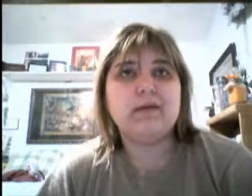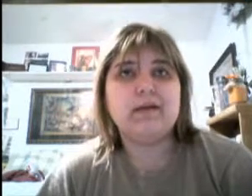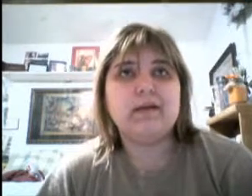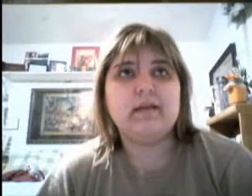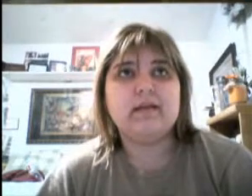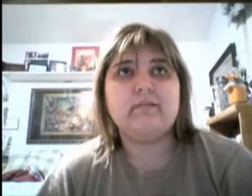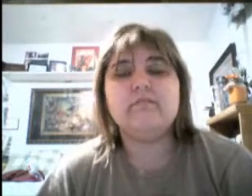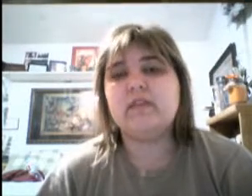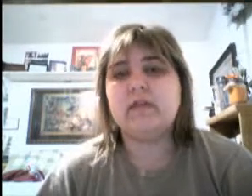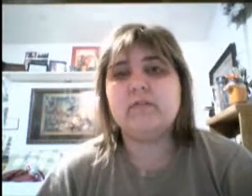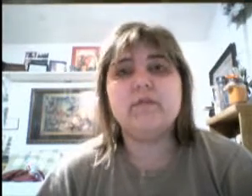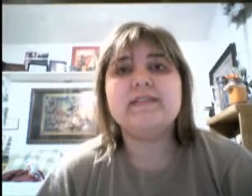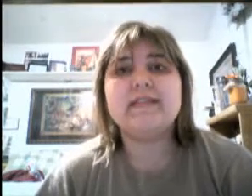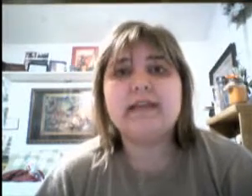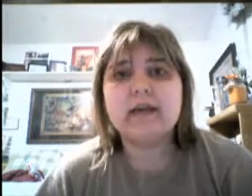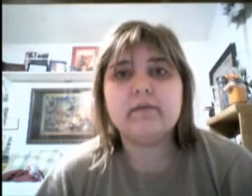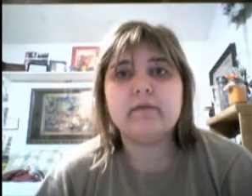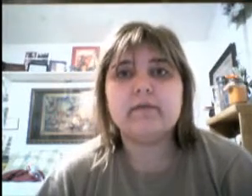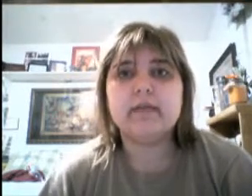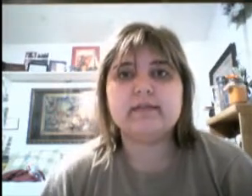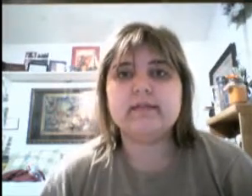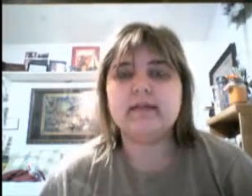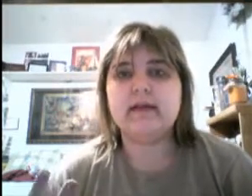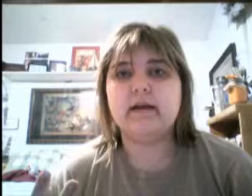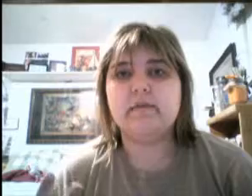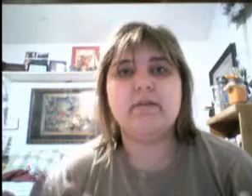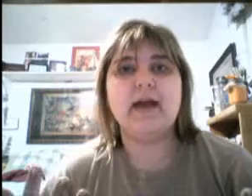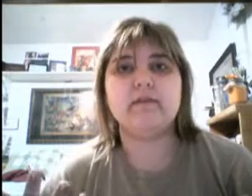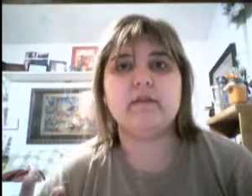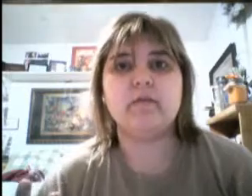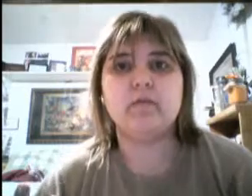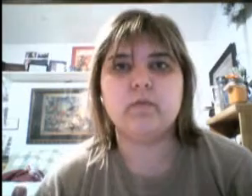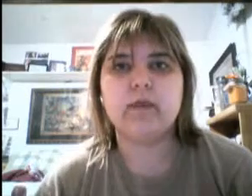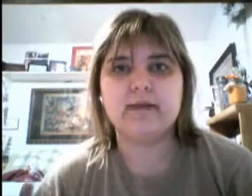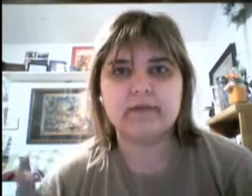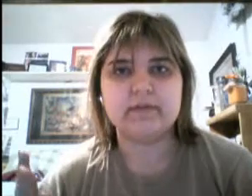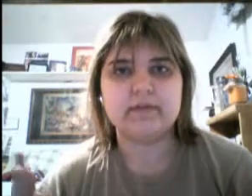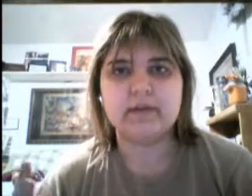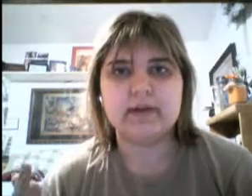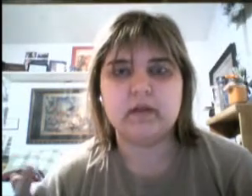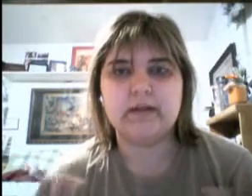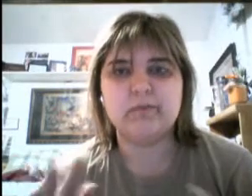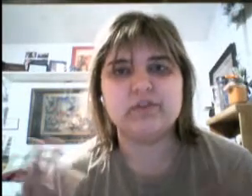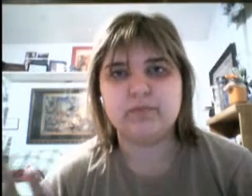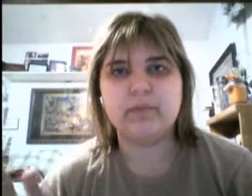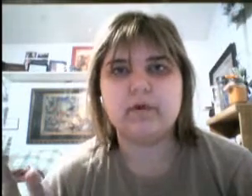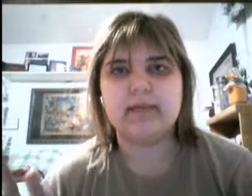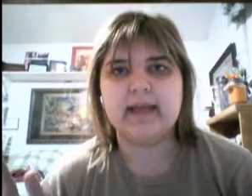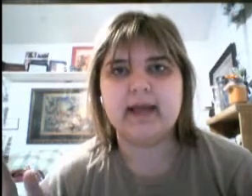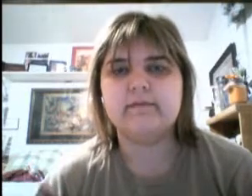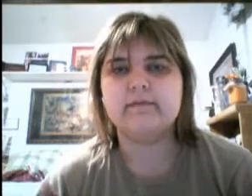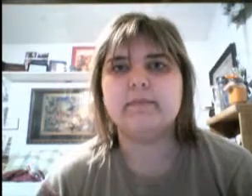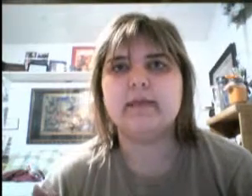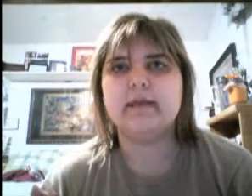the movies that they covered, let's see. If you haven't read about this already online, which you probably have, let me